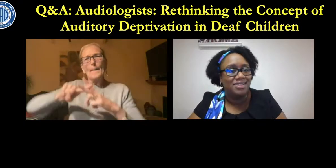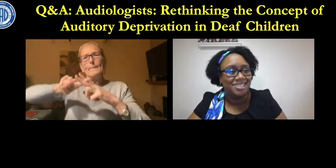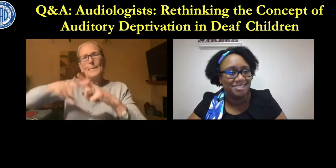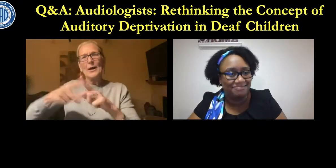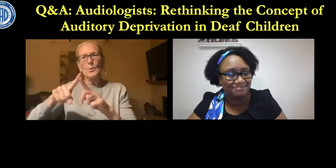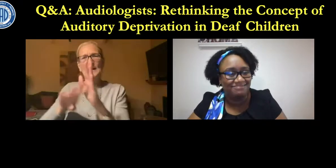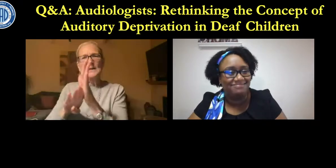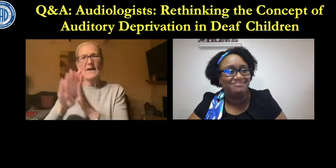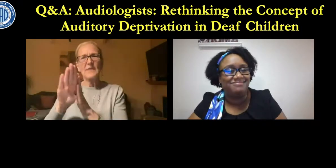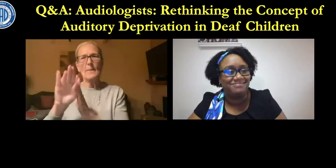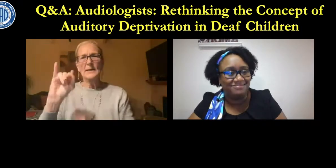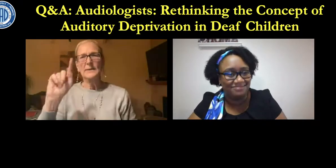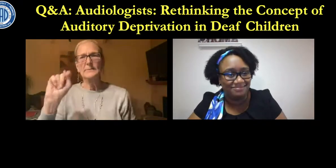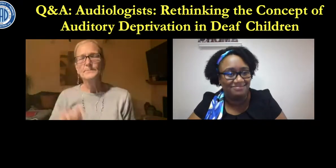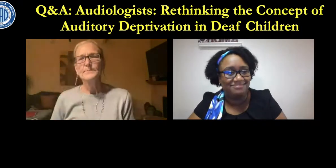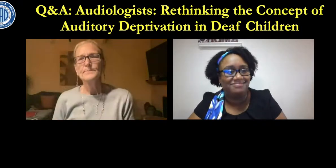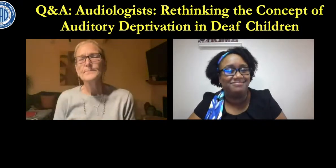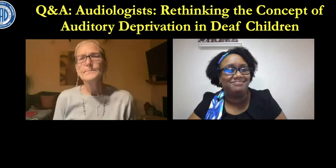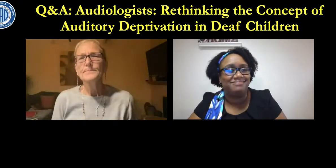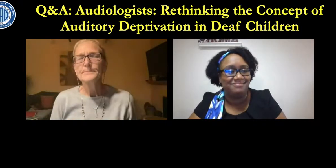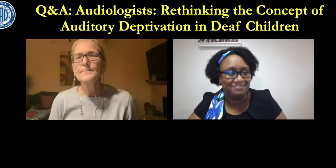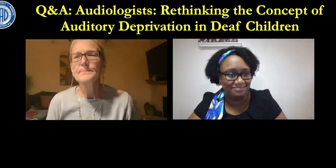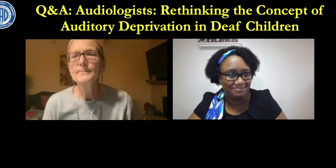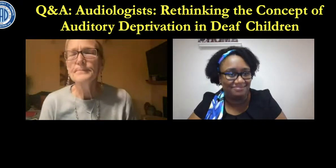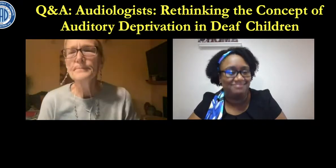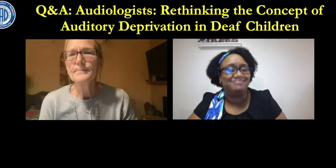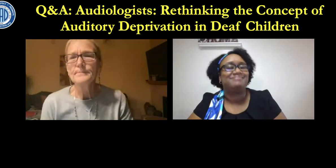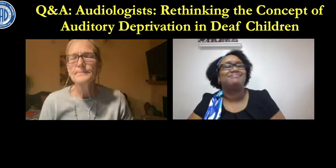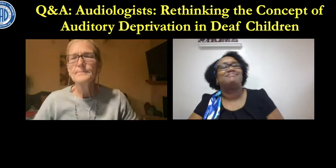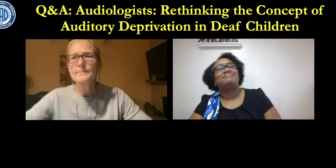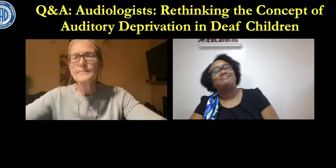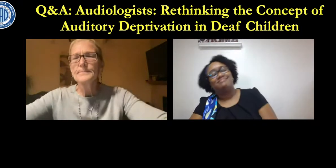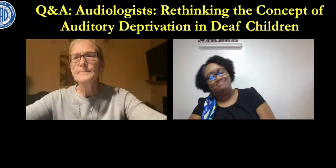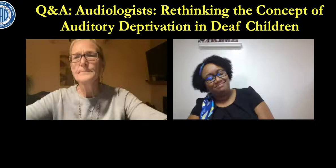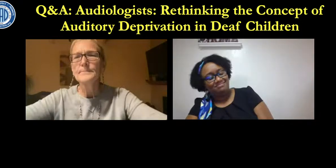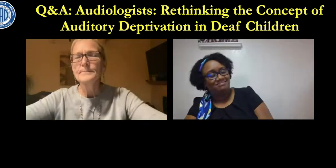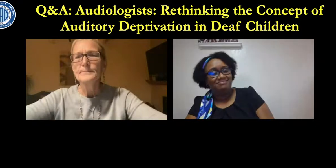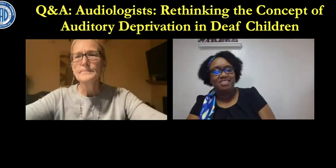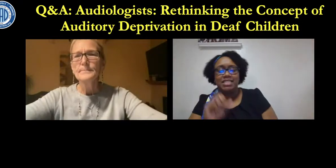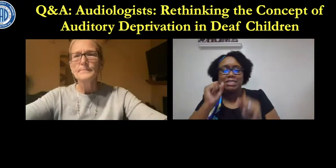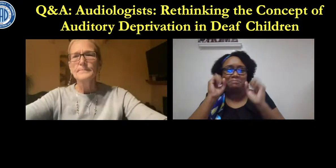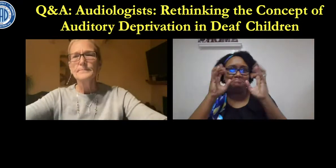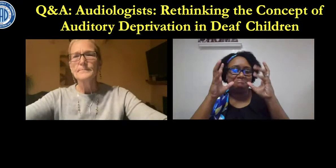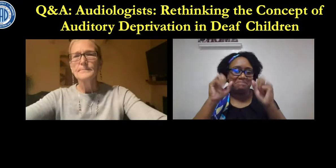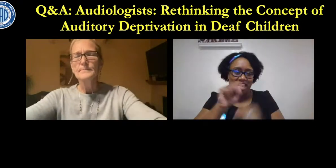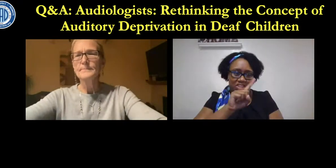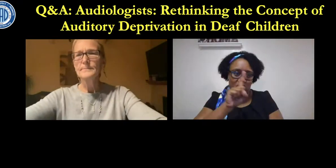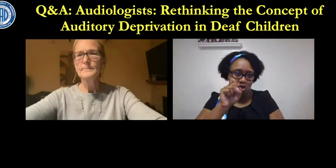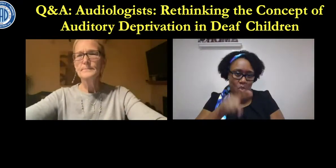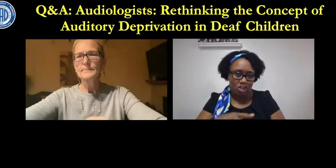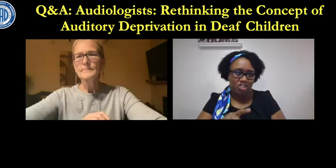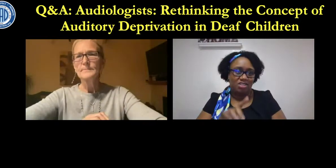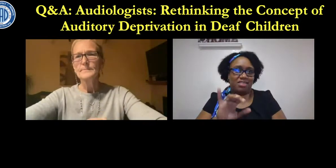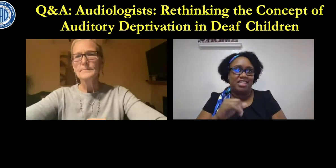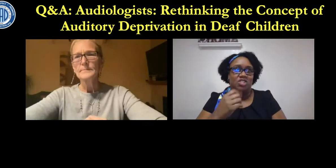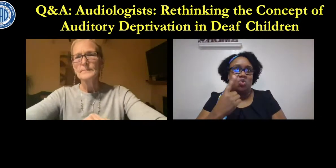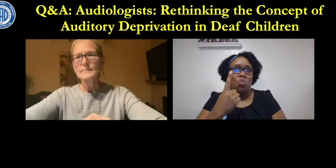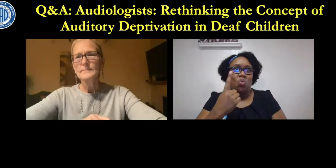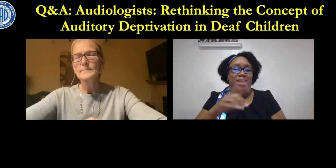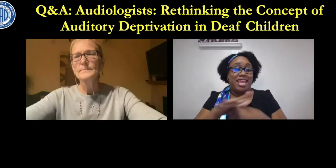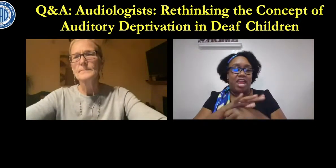a consistent bias how do we address it so that they don't develop it in the first place